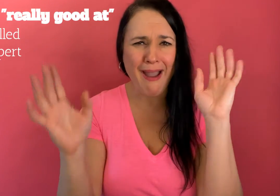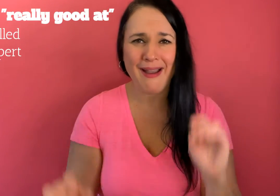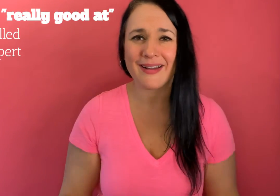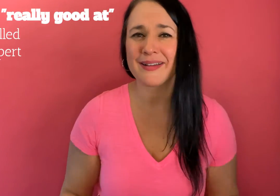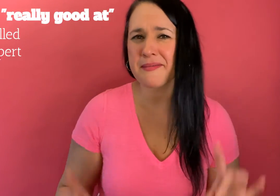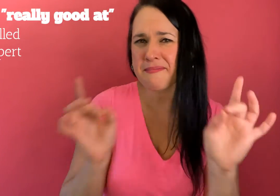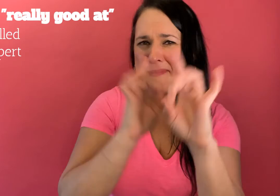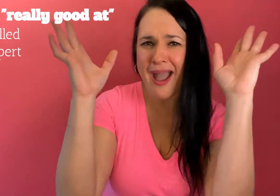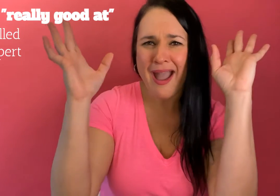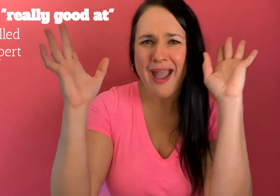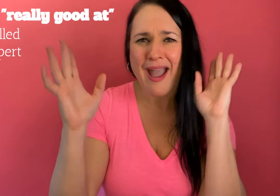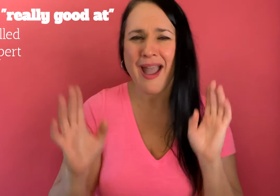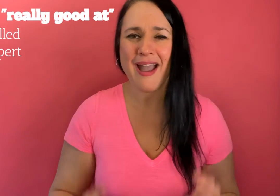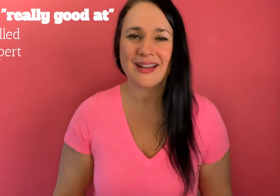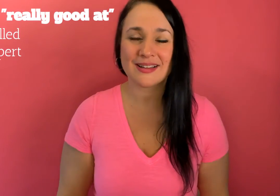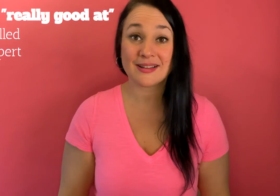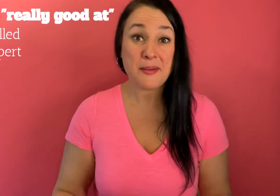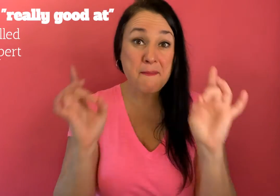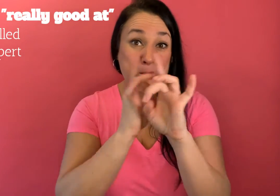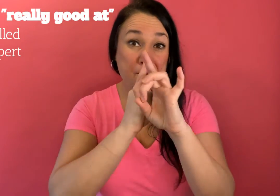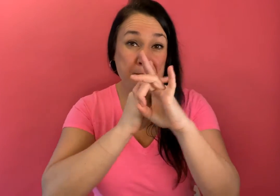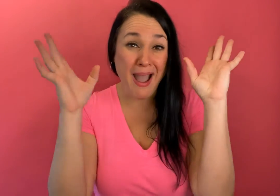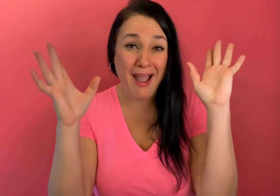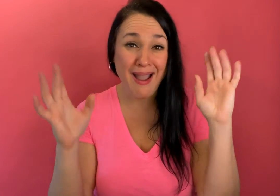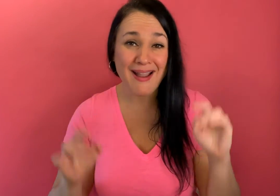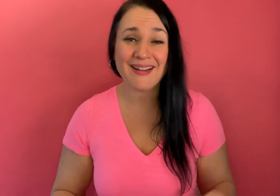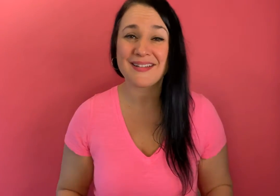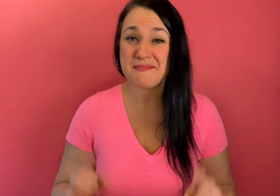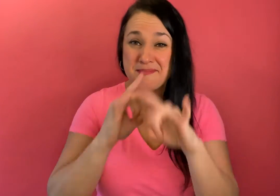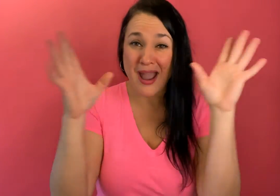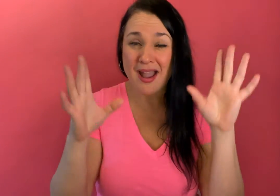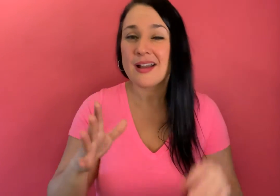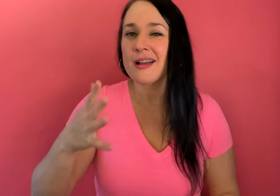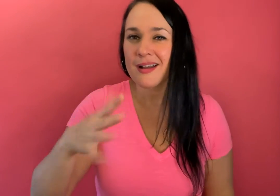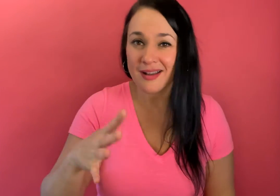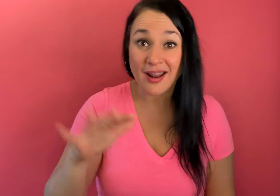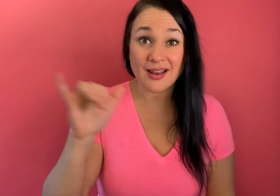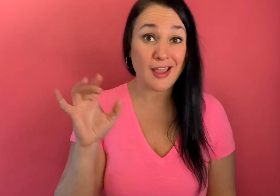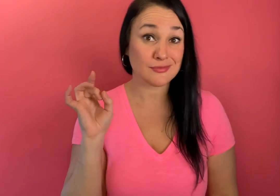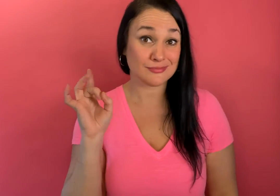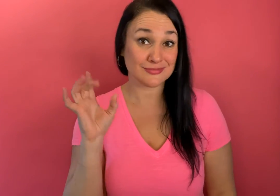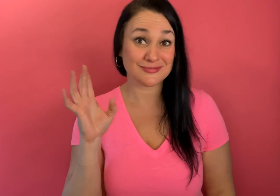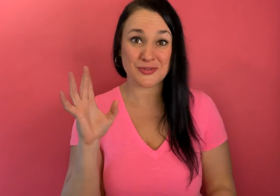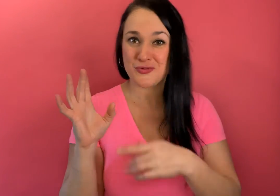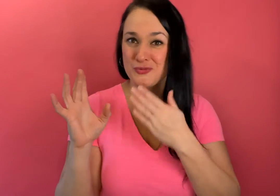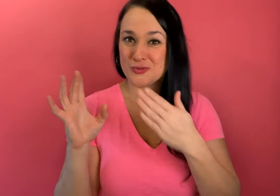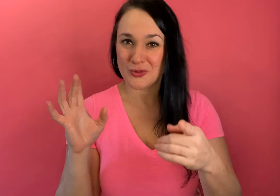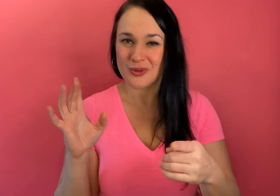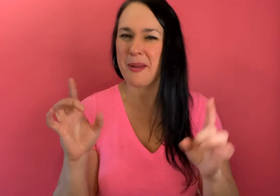like dang you're really good or really skilled at something wow it's kind of like